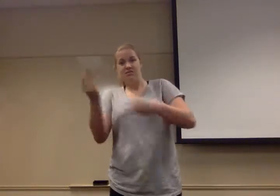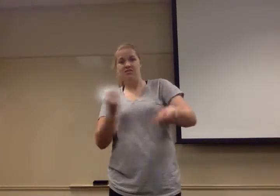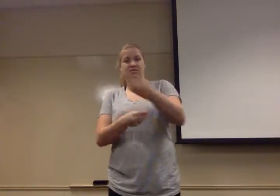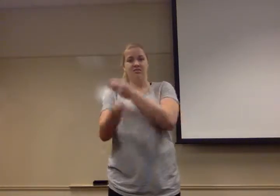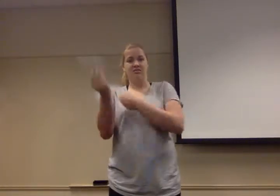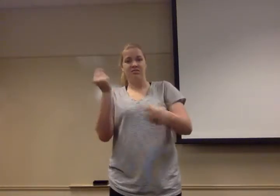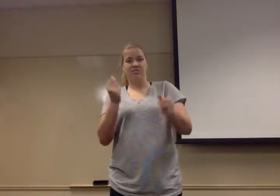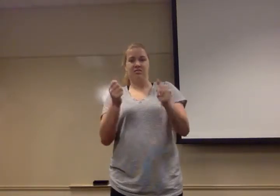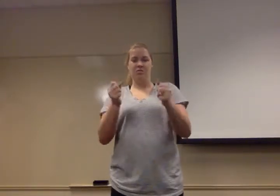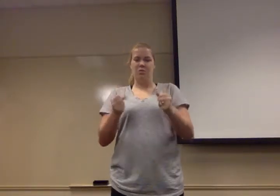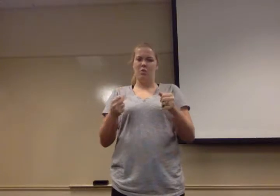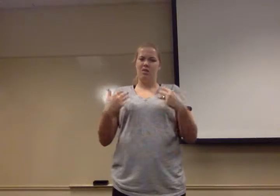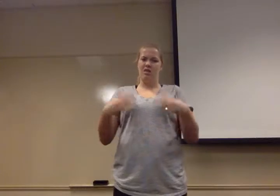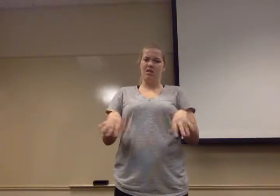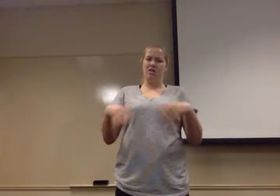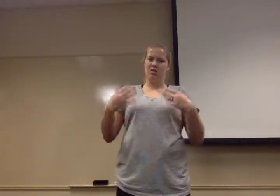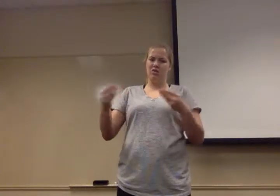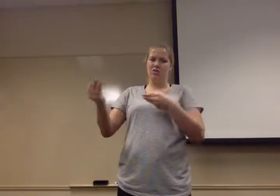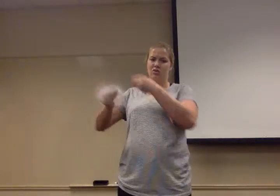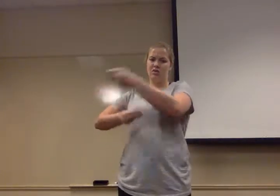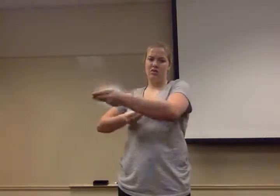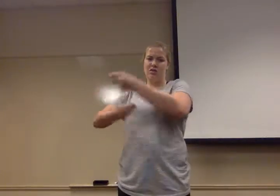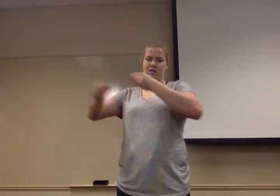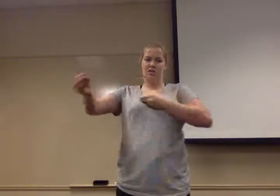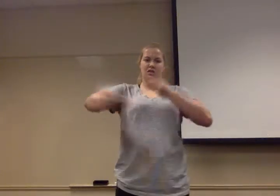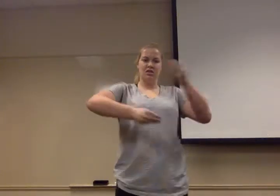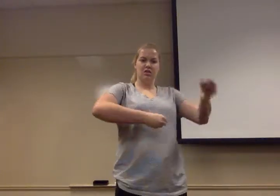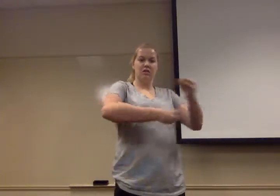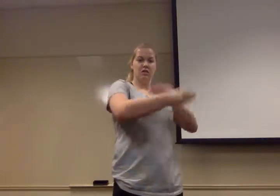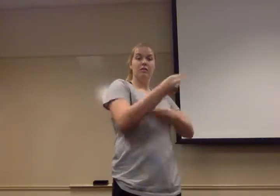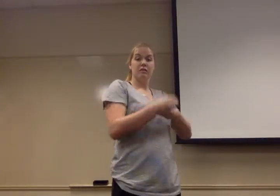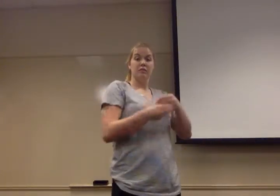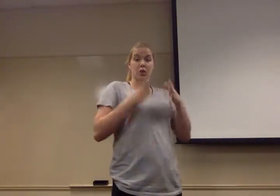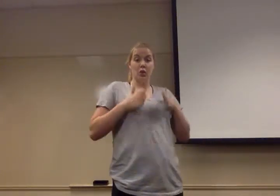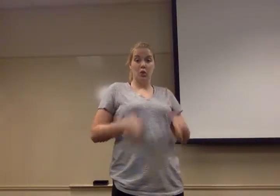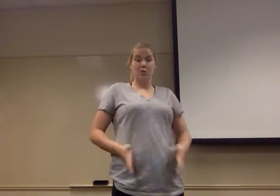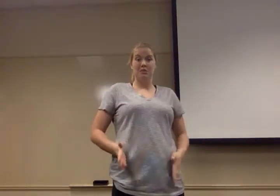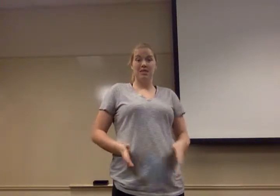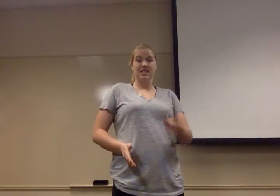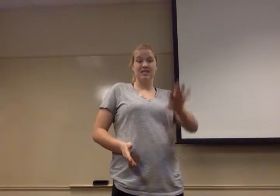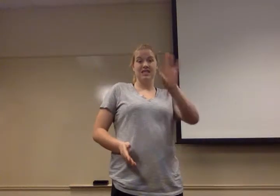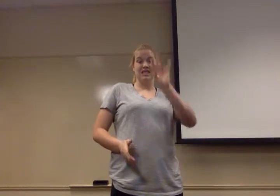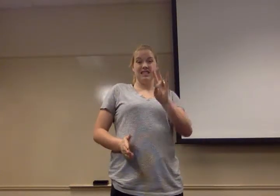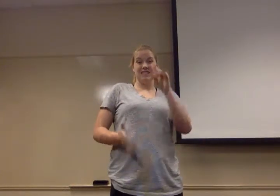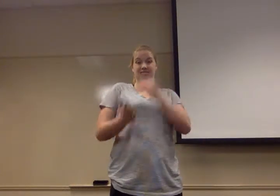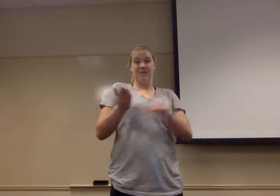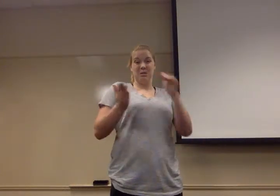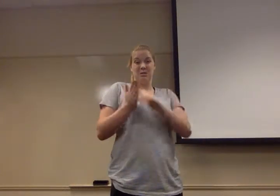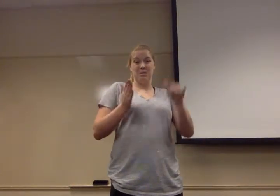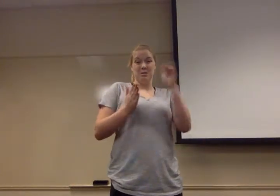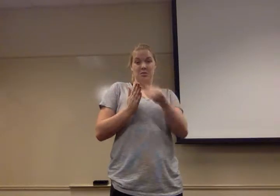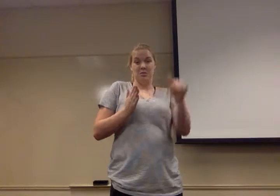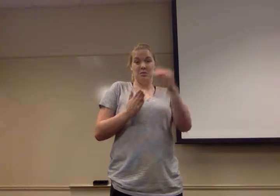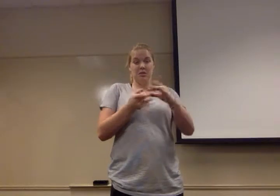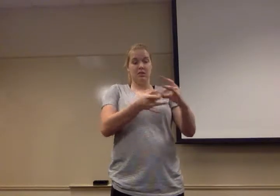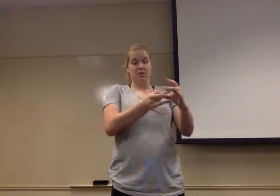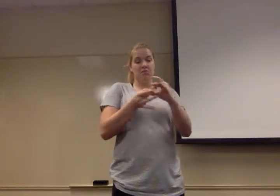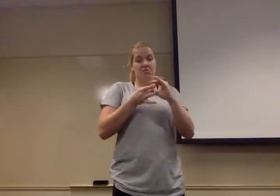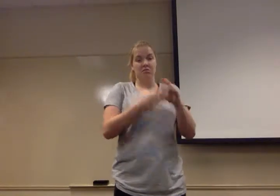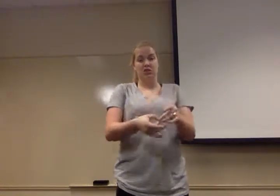And they're being traded by a species of almost 7 billion individuals who are linked by trade, travel, and the Internet into